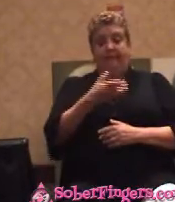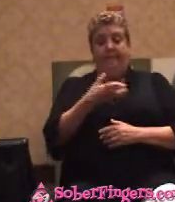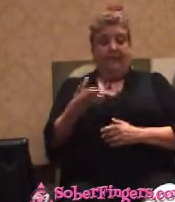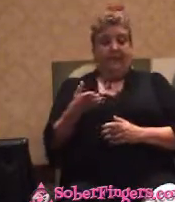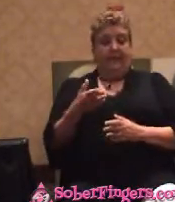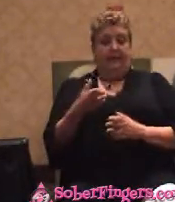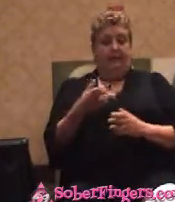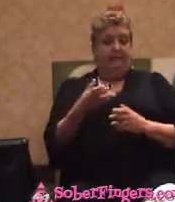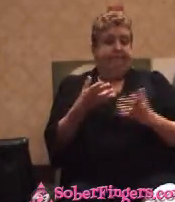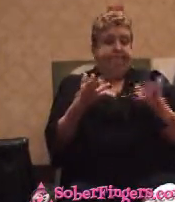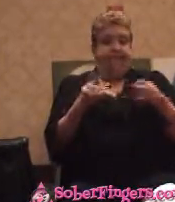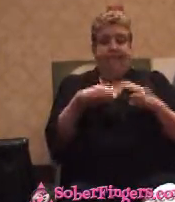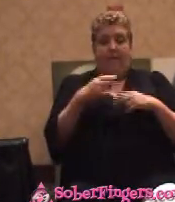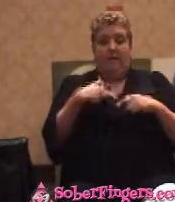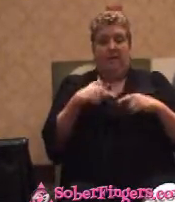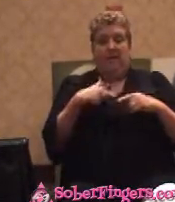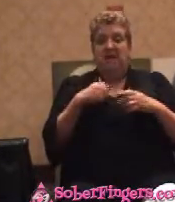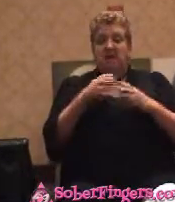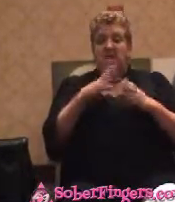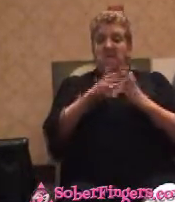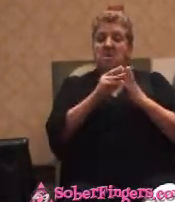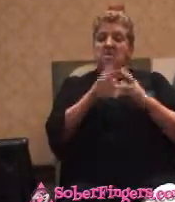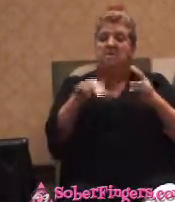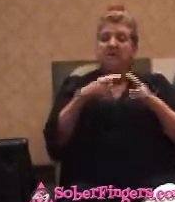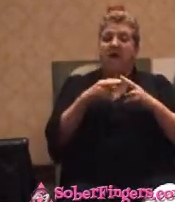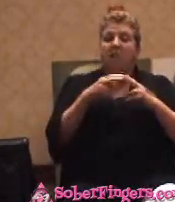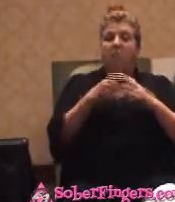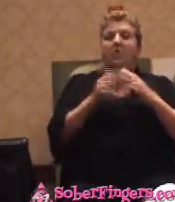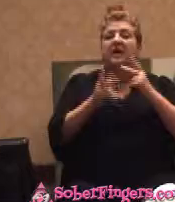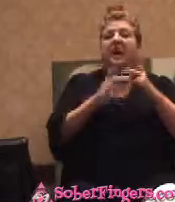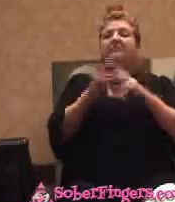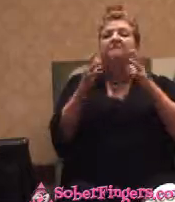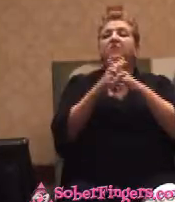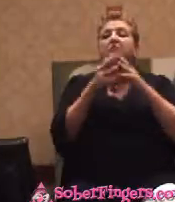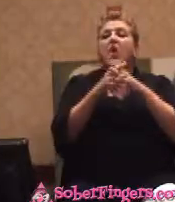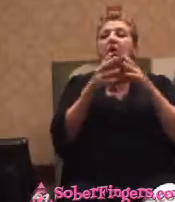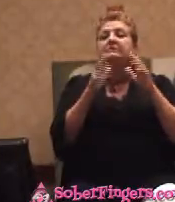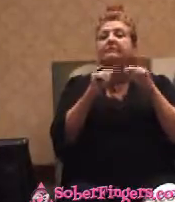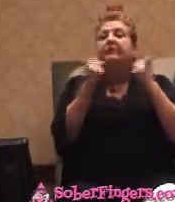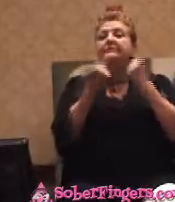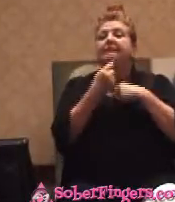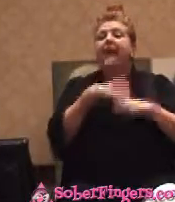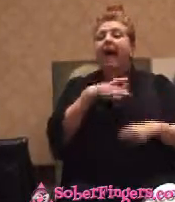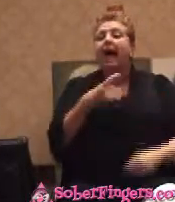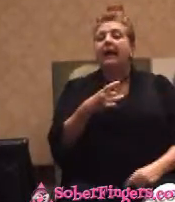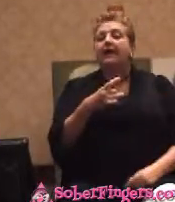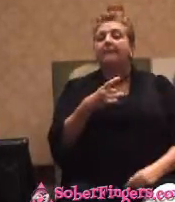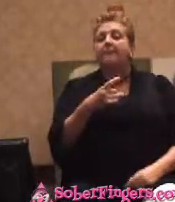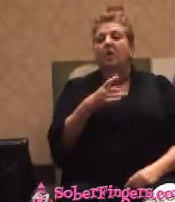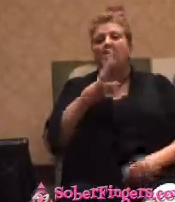liked. And that kind of stuff. And we talked about that. And I talked about my wife, about any of her various